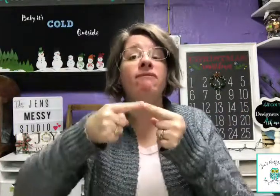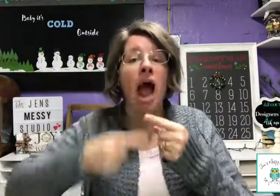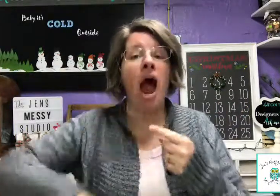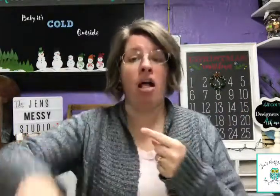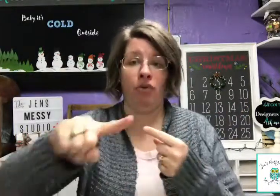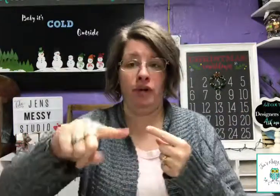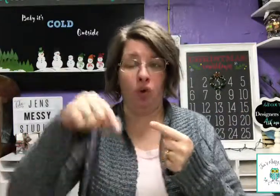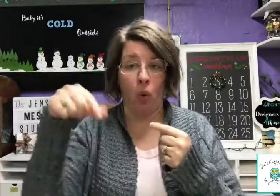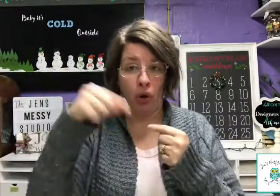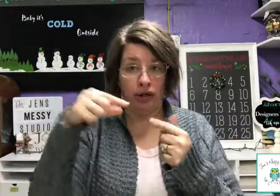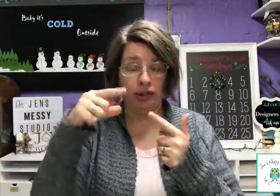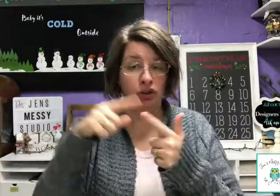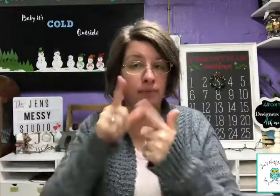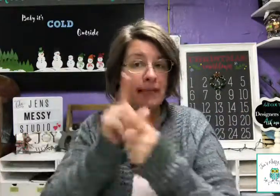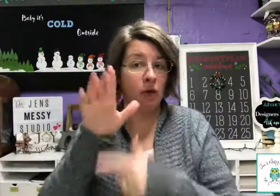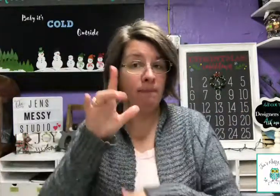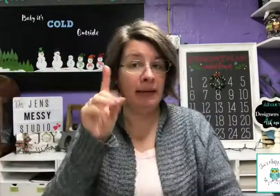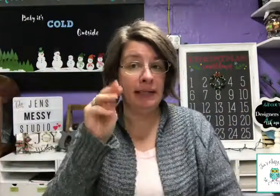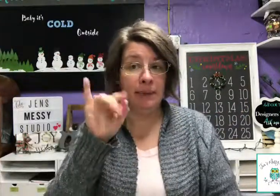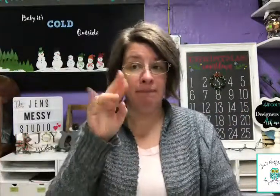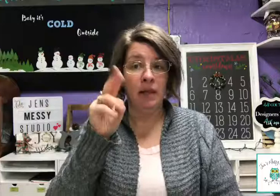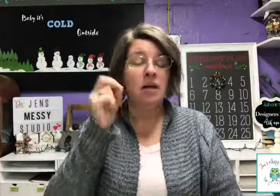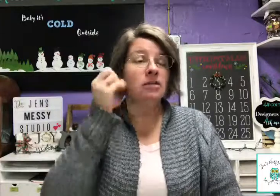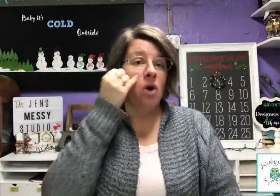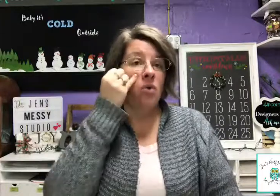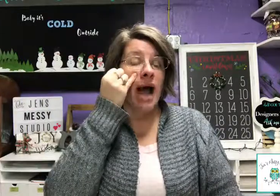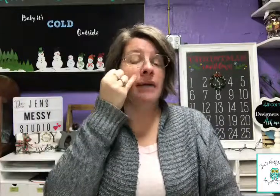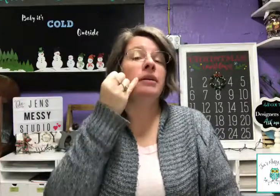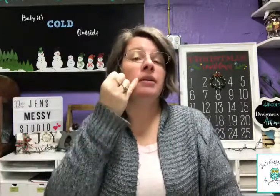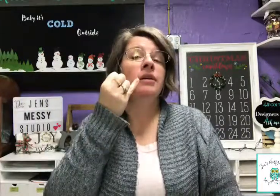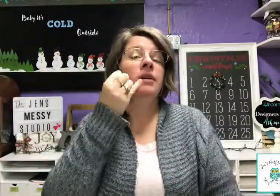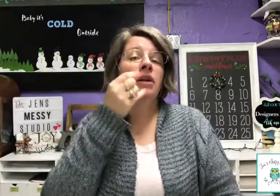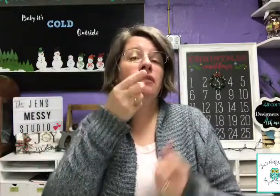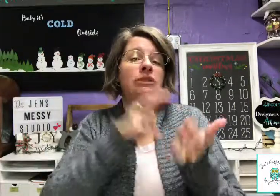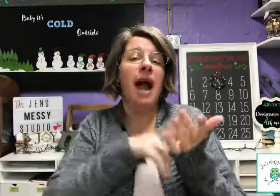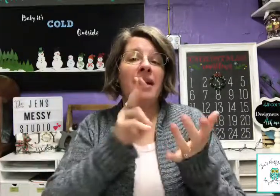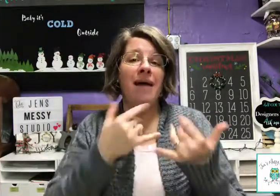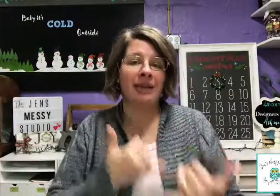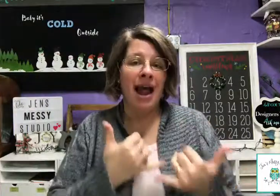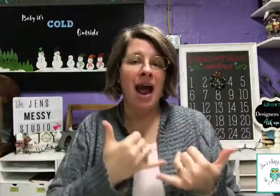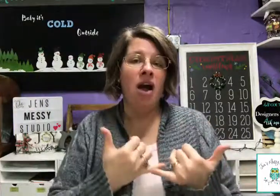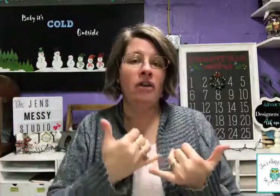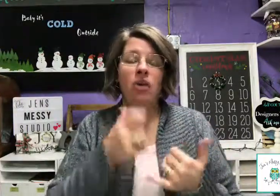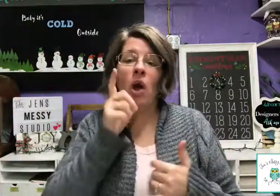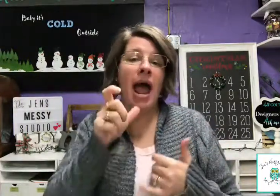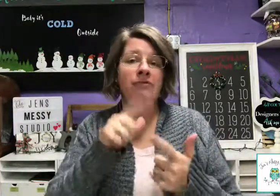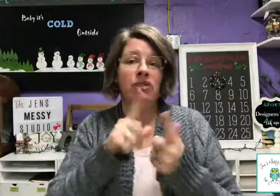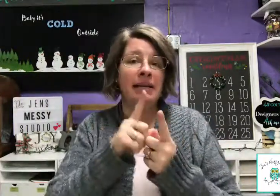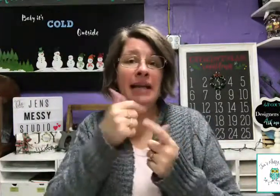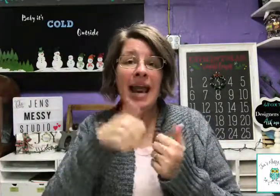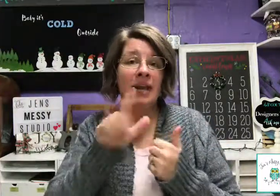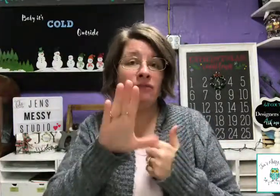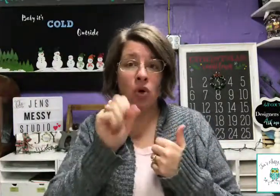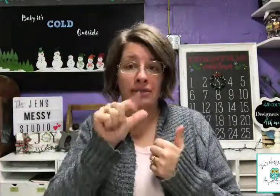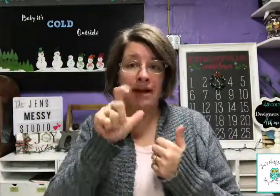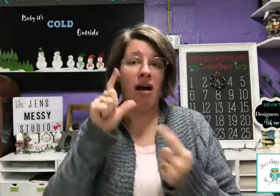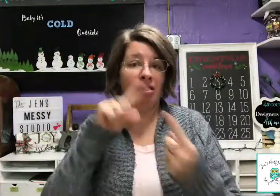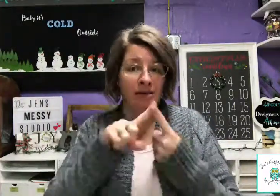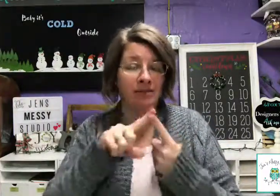following corners, to be your meme, so that if you start having now, it will have to be in it for there, but